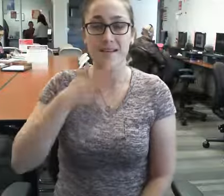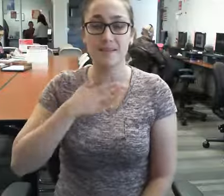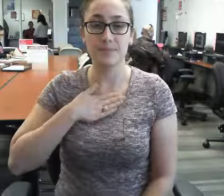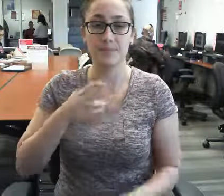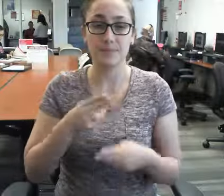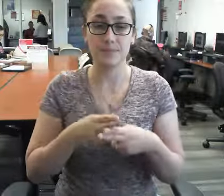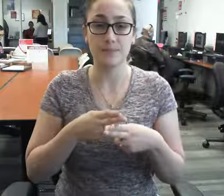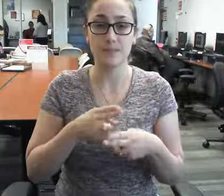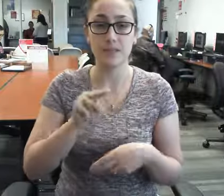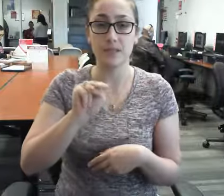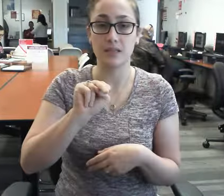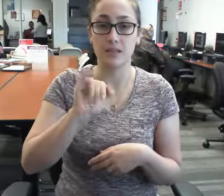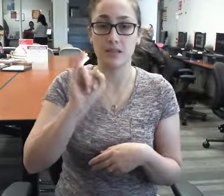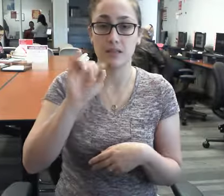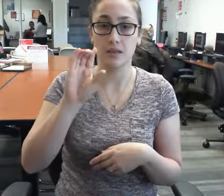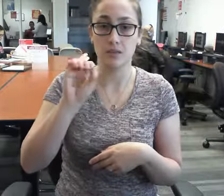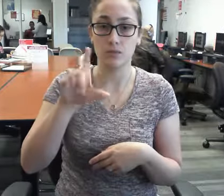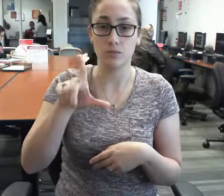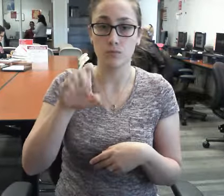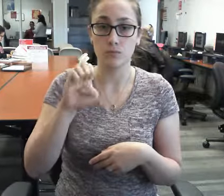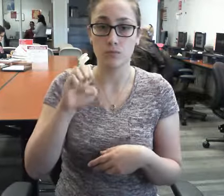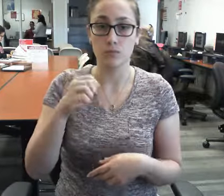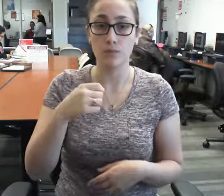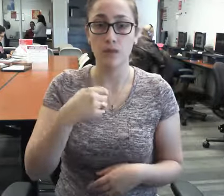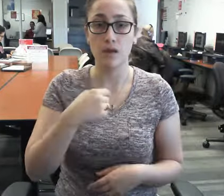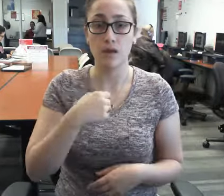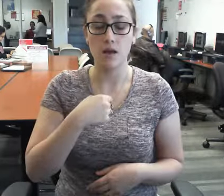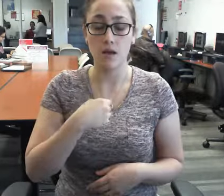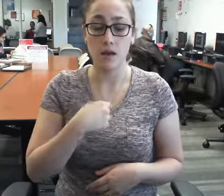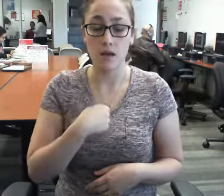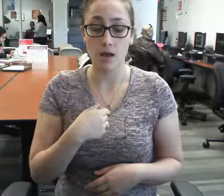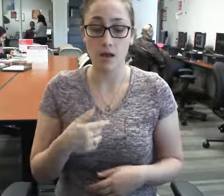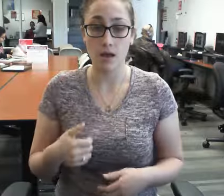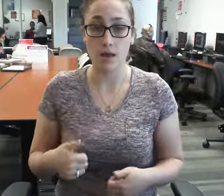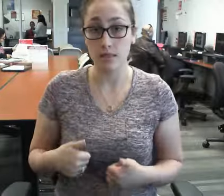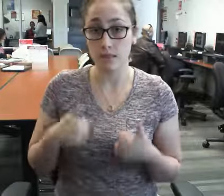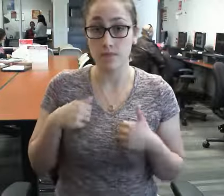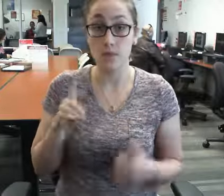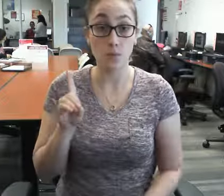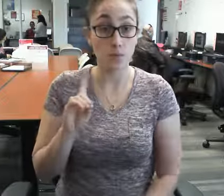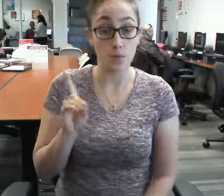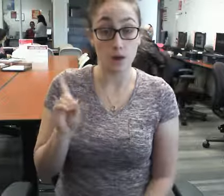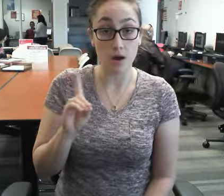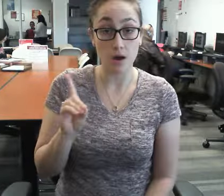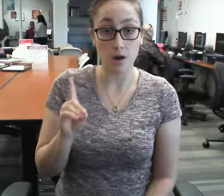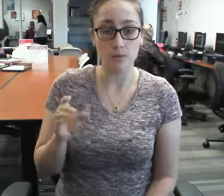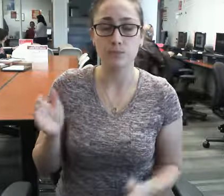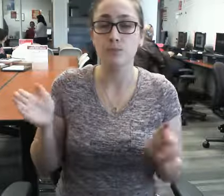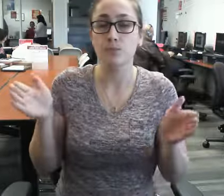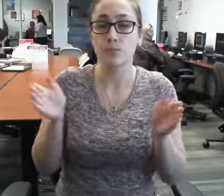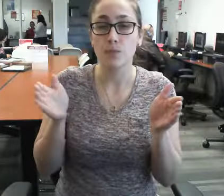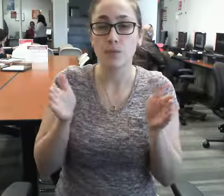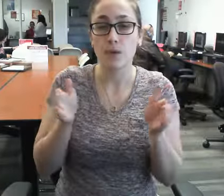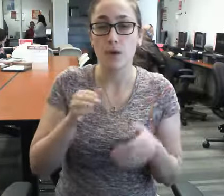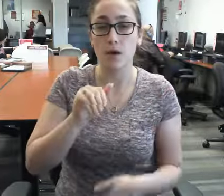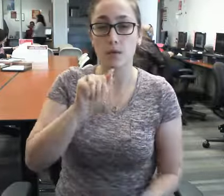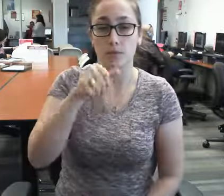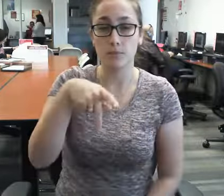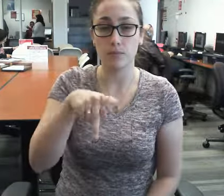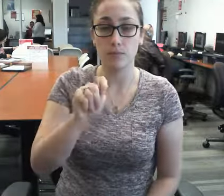Yesterday? Well, just like five minutes ago. Was there yesterday too? No, I didn't discover yesterday. I thought it was... Remember I said... there